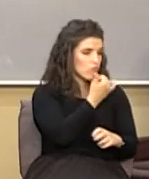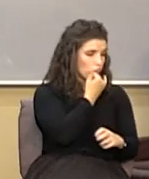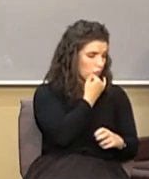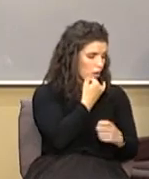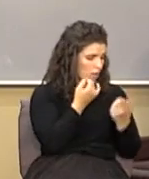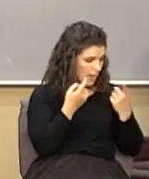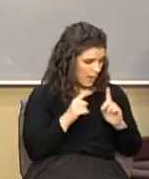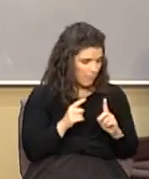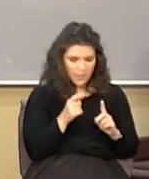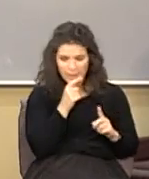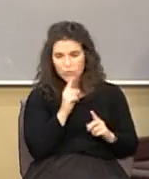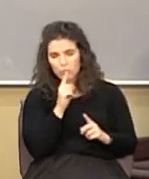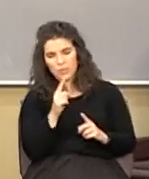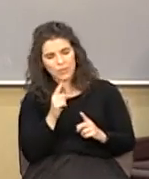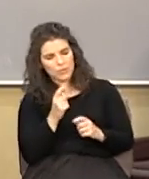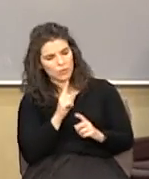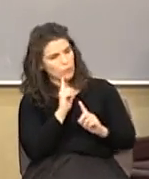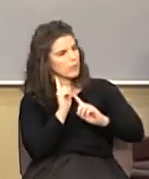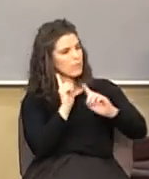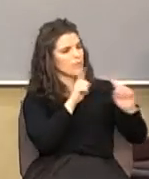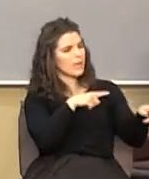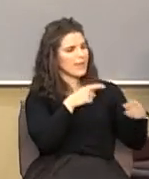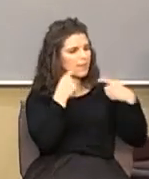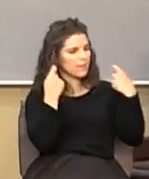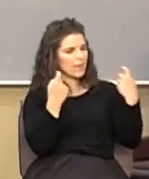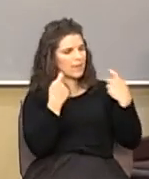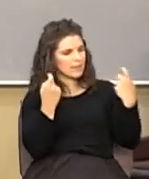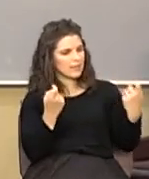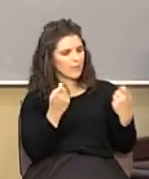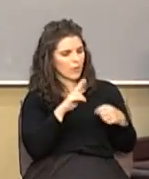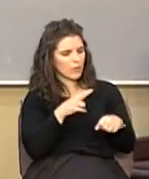the systemic nature that you have from Adam